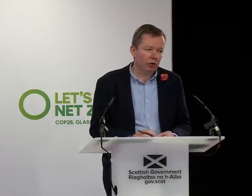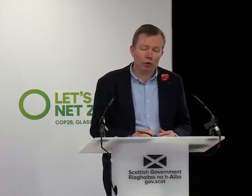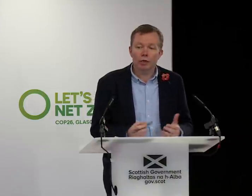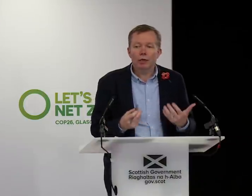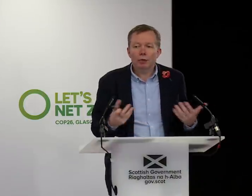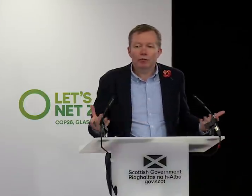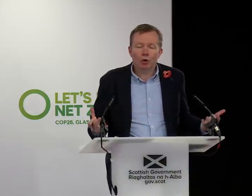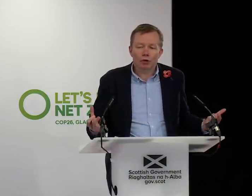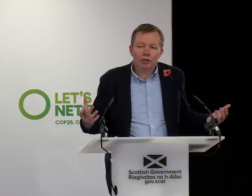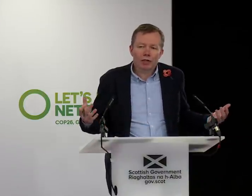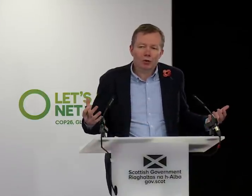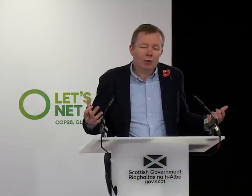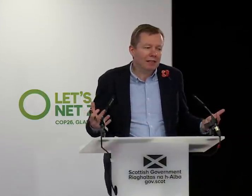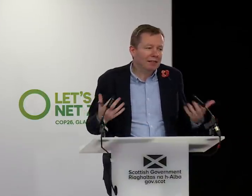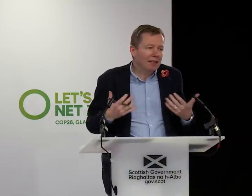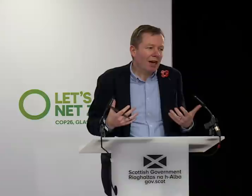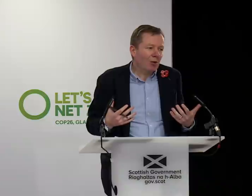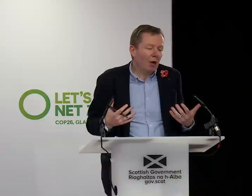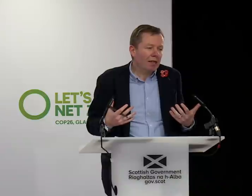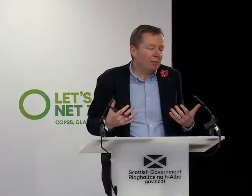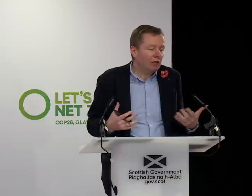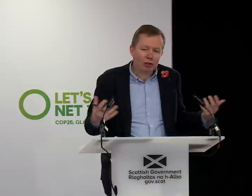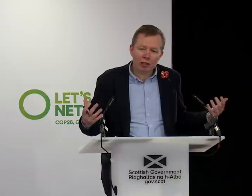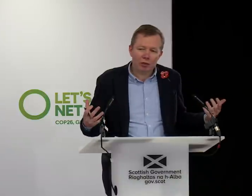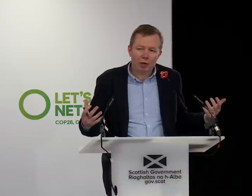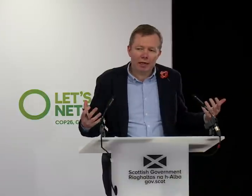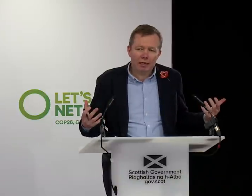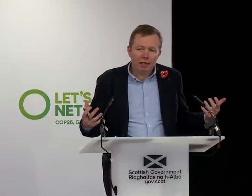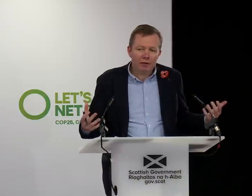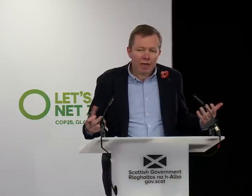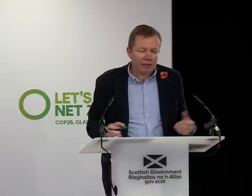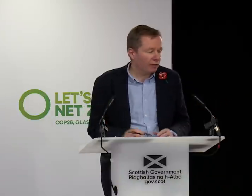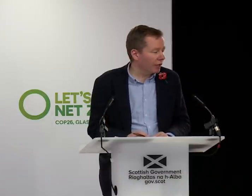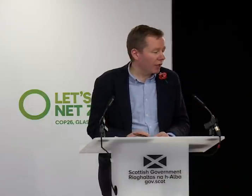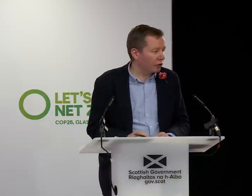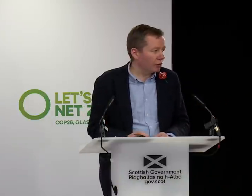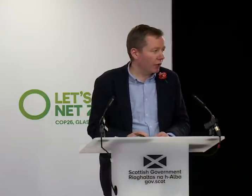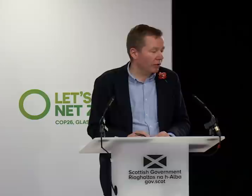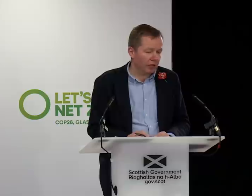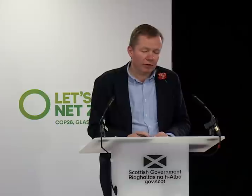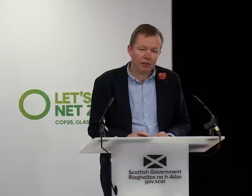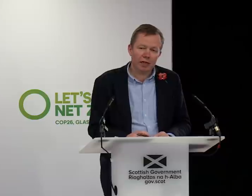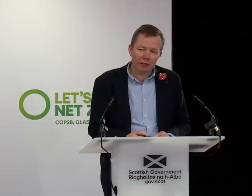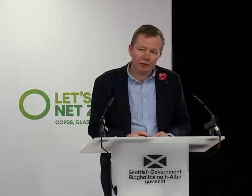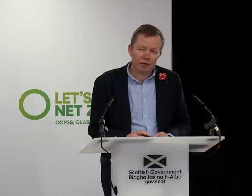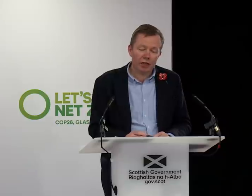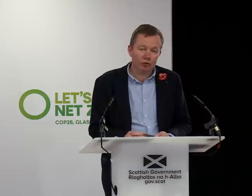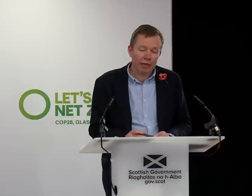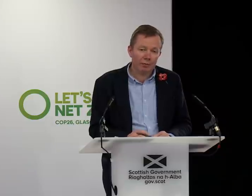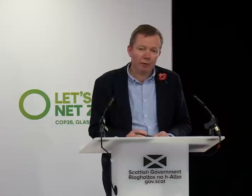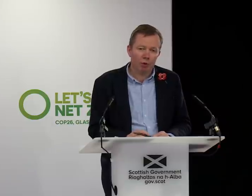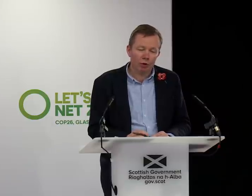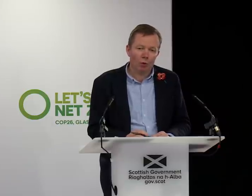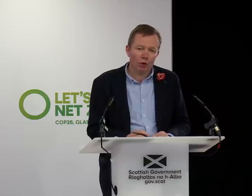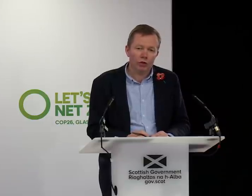be safe and secure. But of course, the next two weeks are worrying me just like they're worrying the rest of the National Health Service. The Health Service is